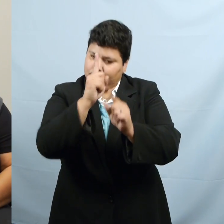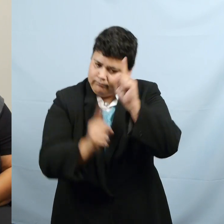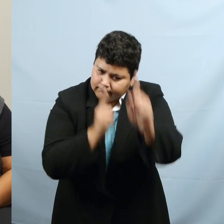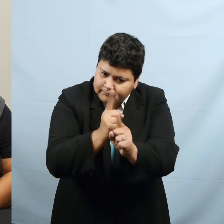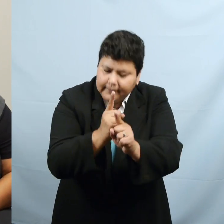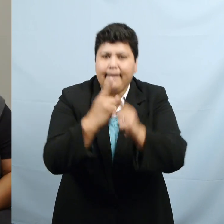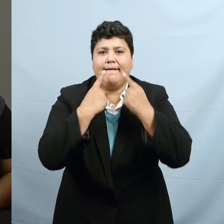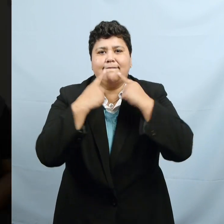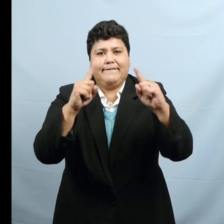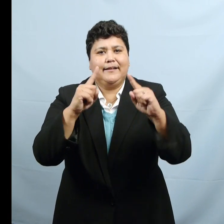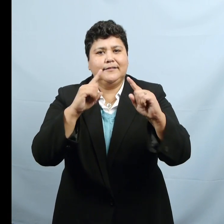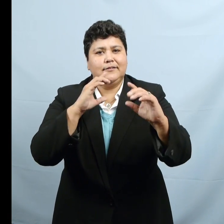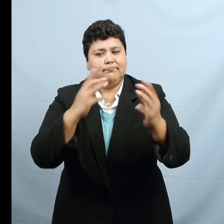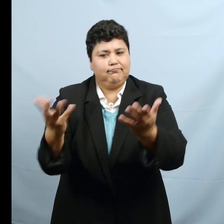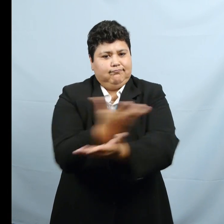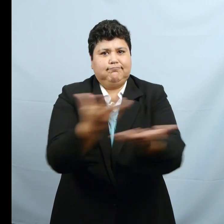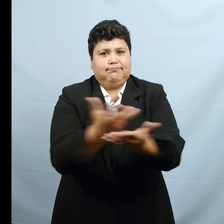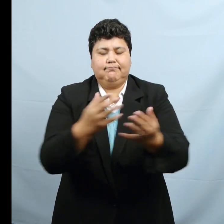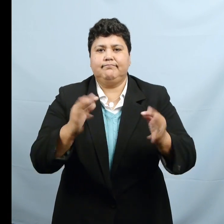effectively.